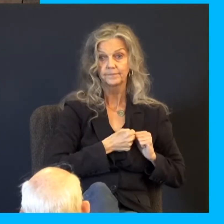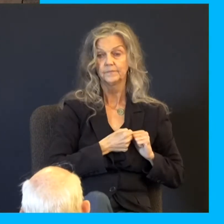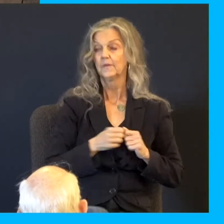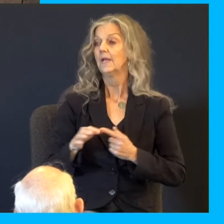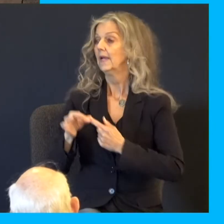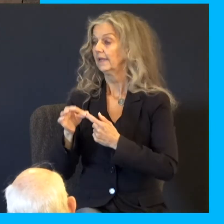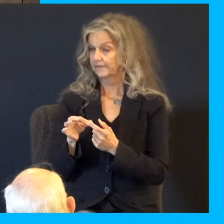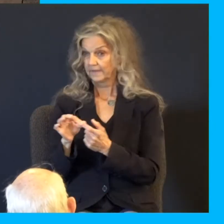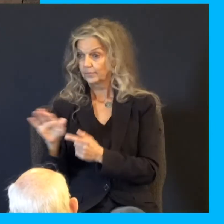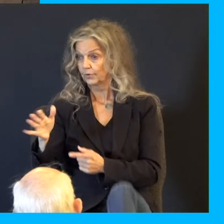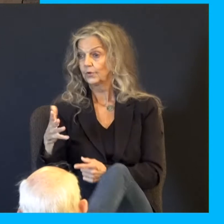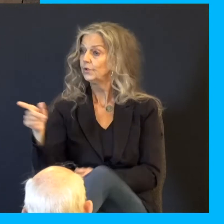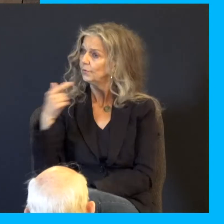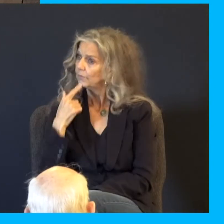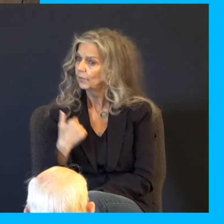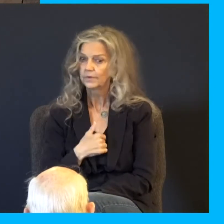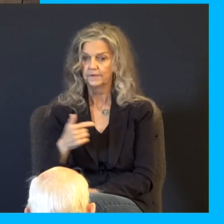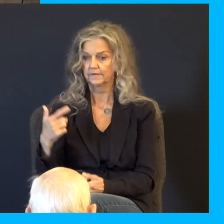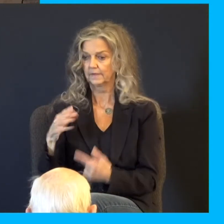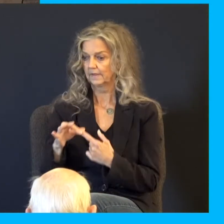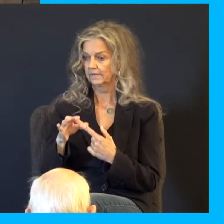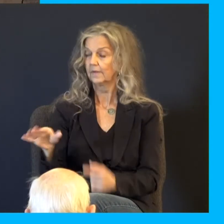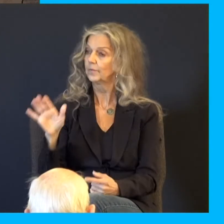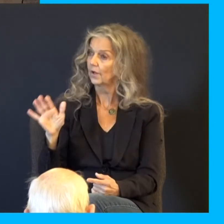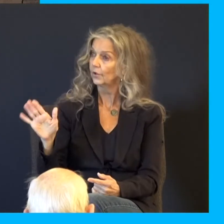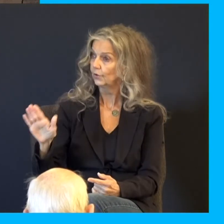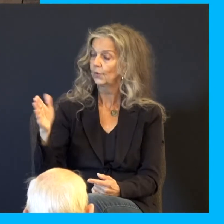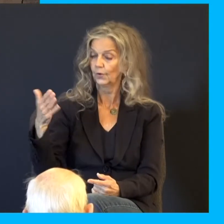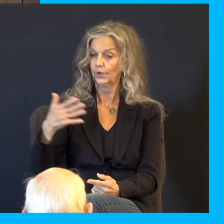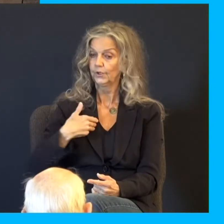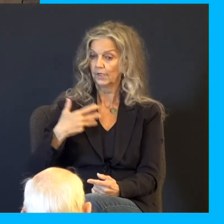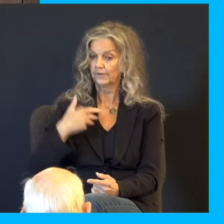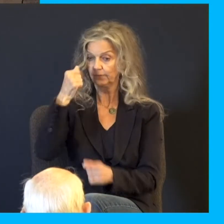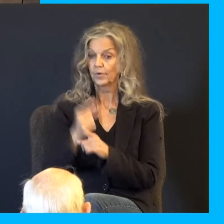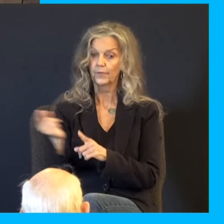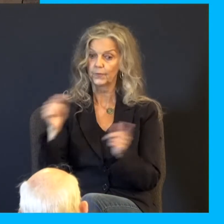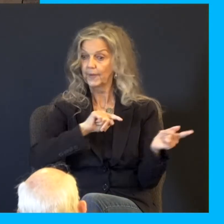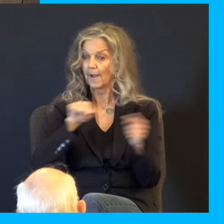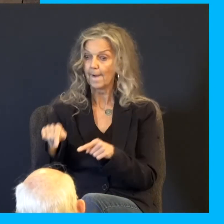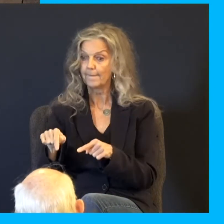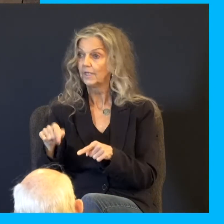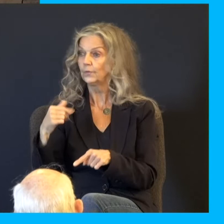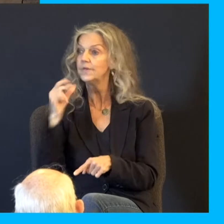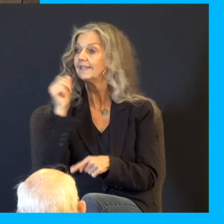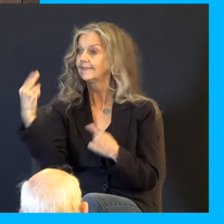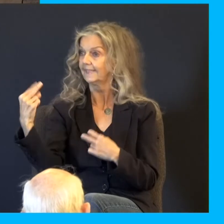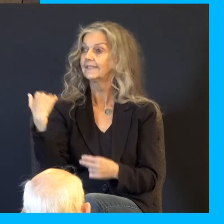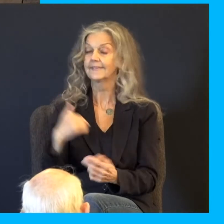youngest brother come down with you, you shall see my face no more. And it came to pass, when we came up to thy servant, my father, we told